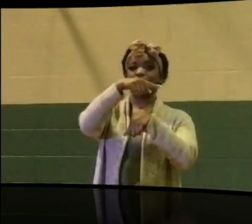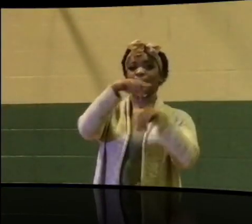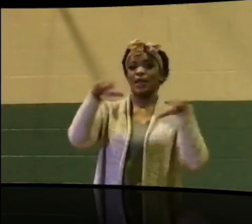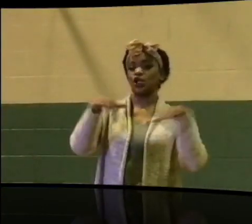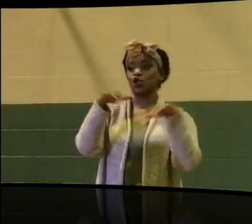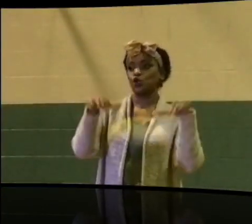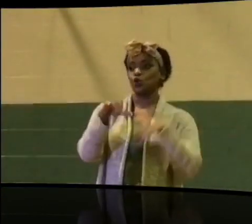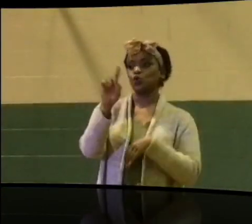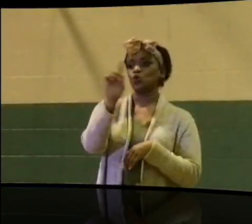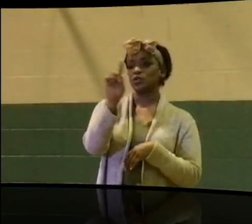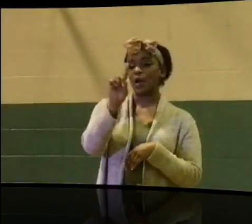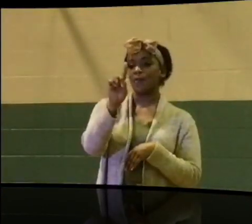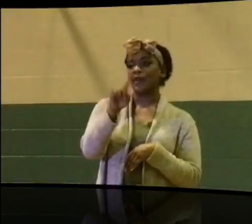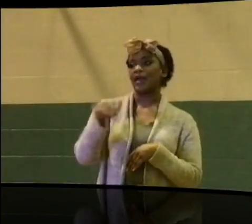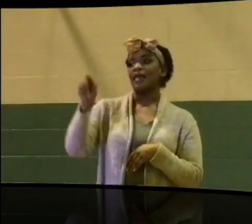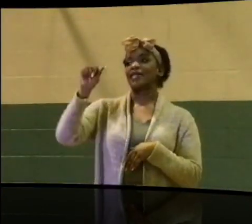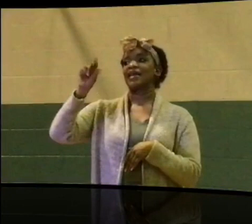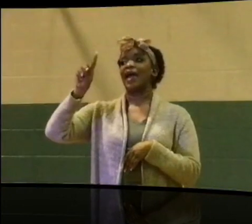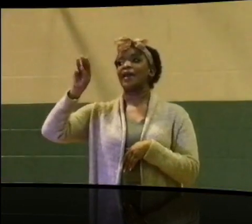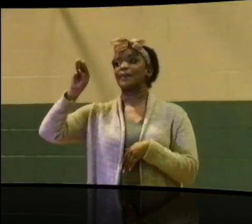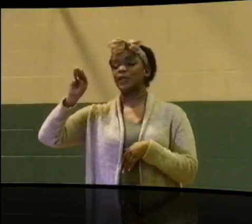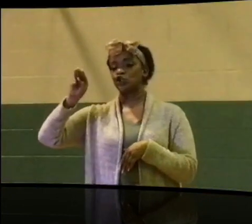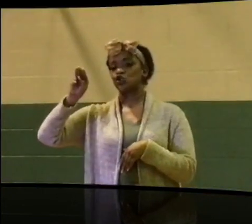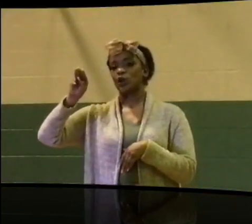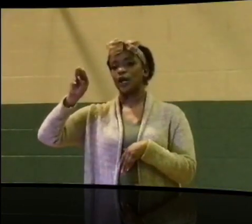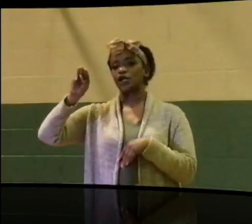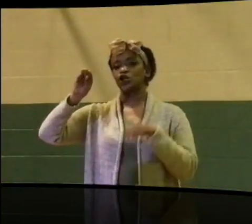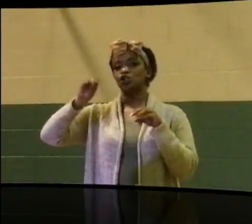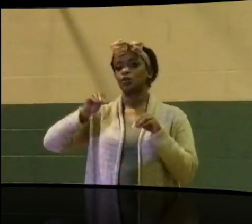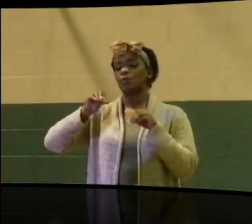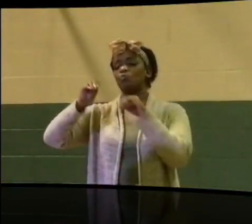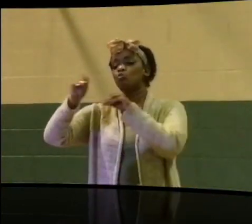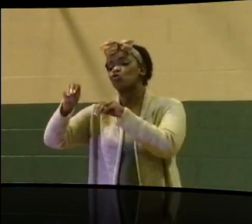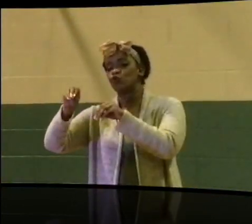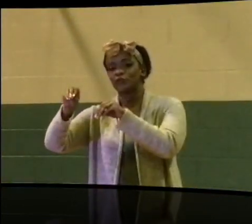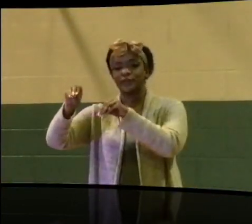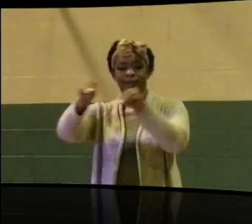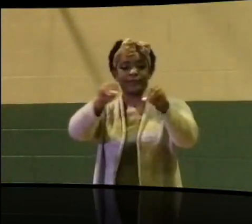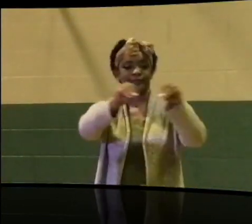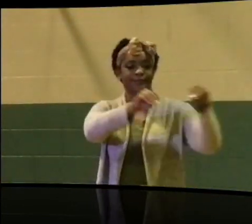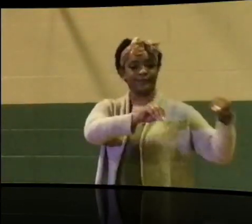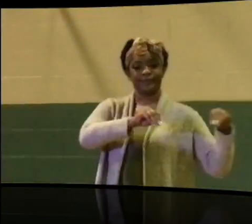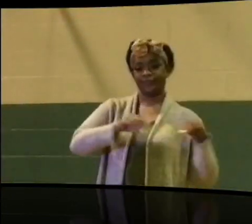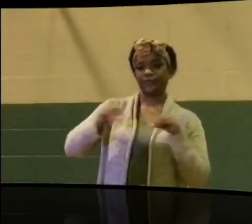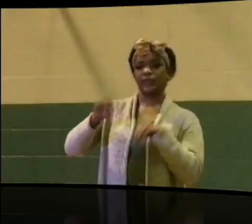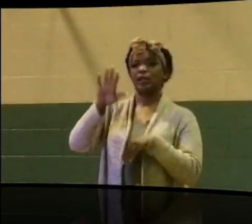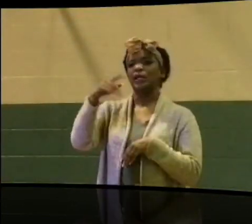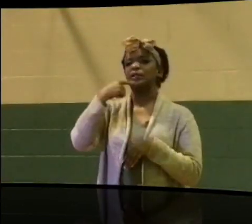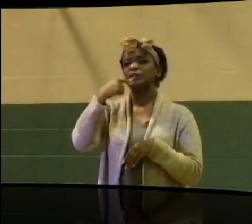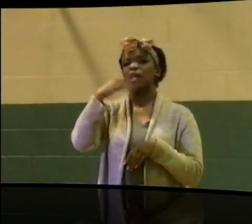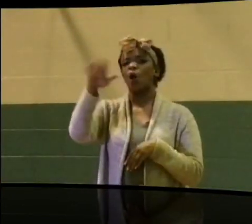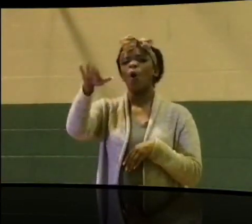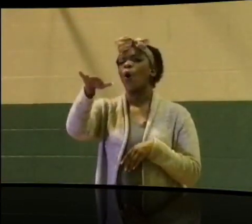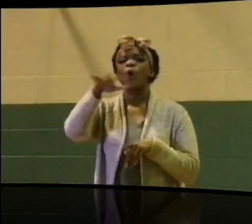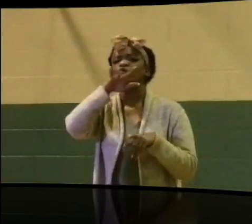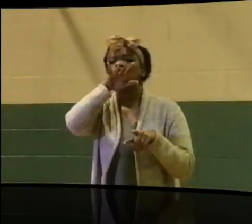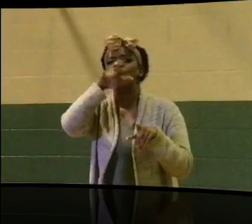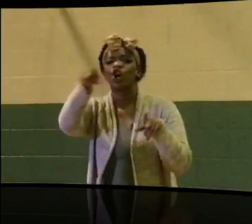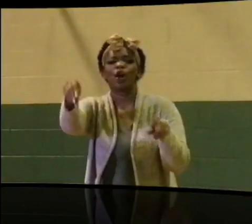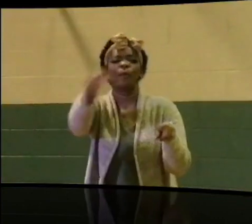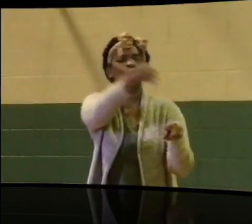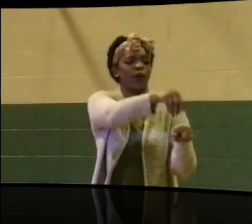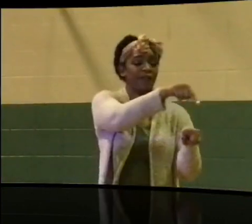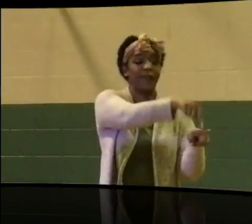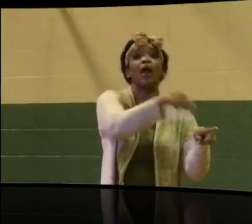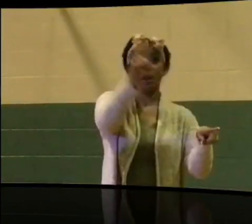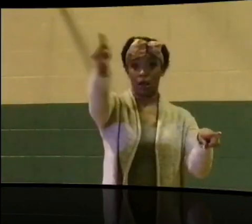the administration moves the yard line. They tell them that the dirt needs to be here, and then